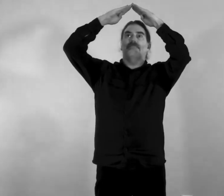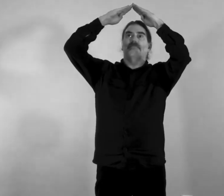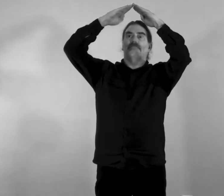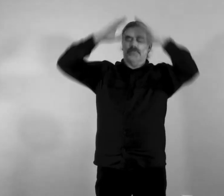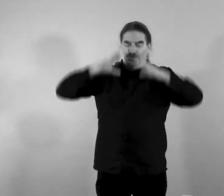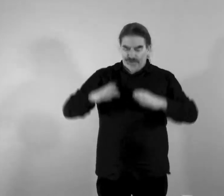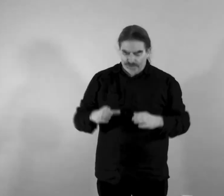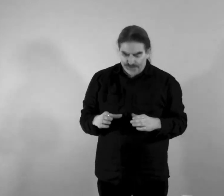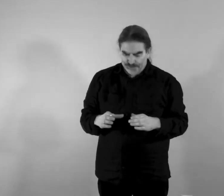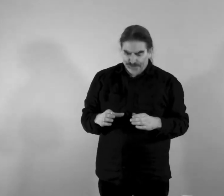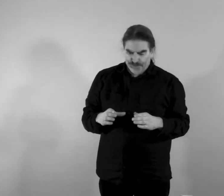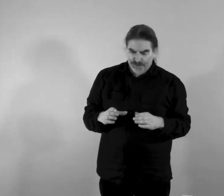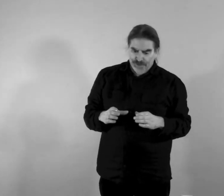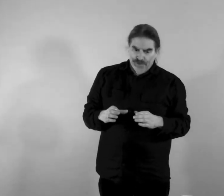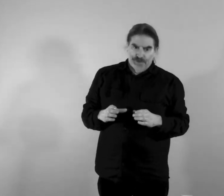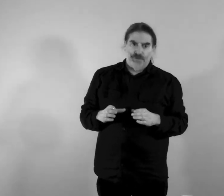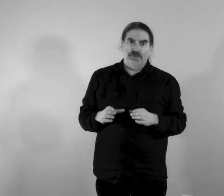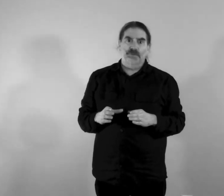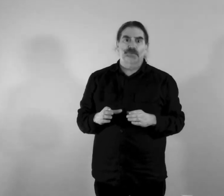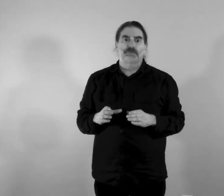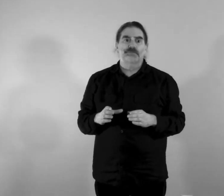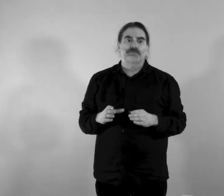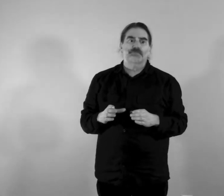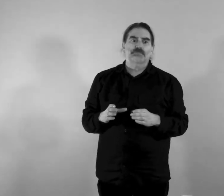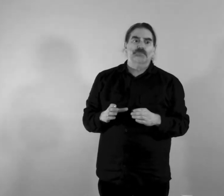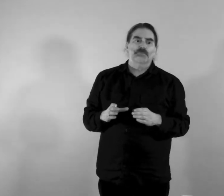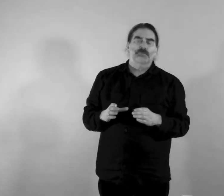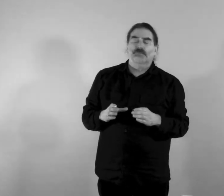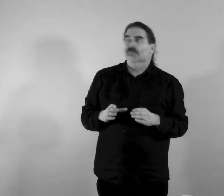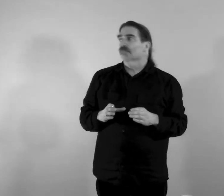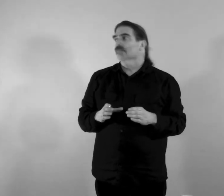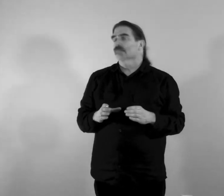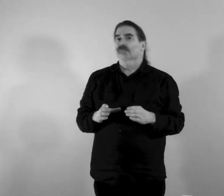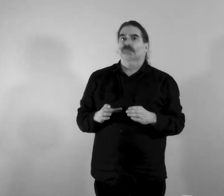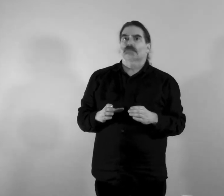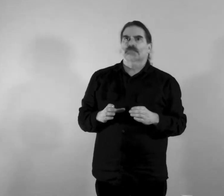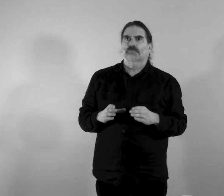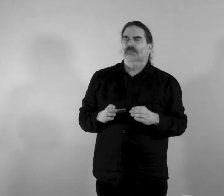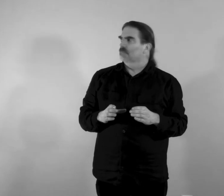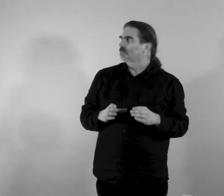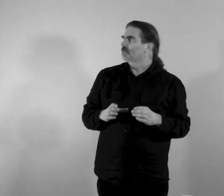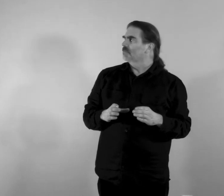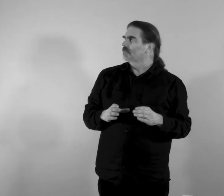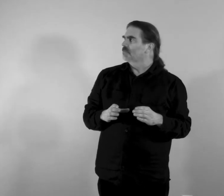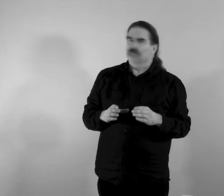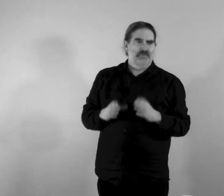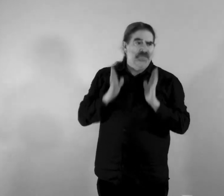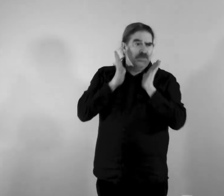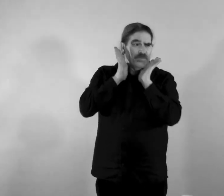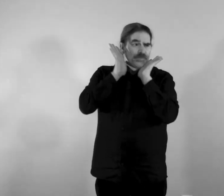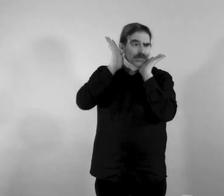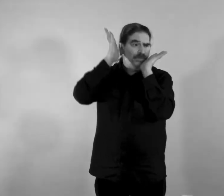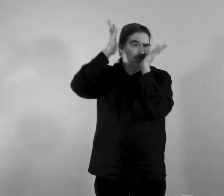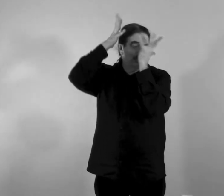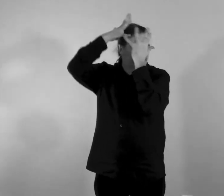and there's the girl with the